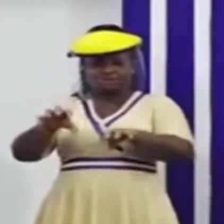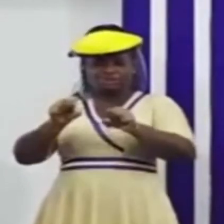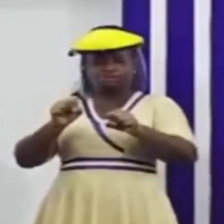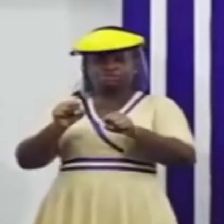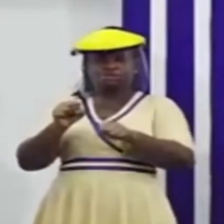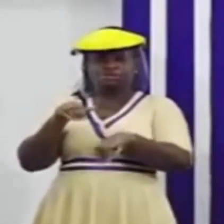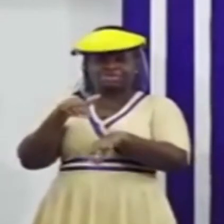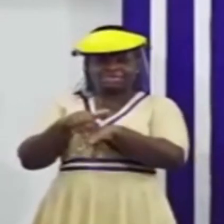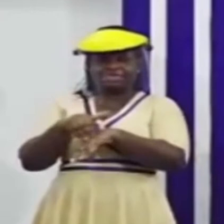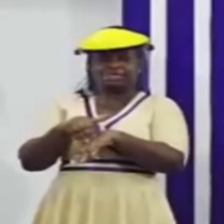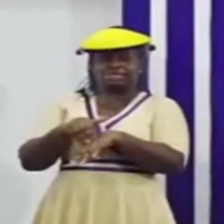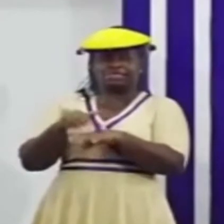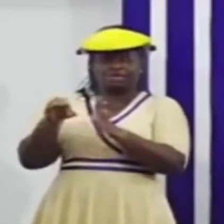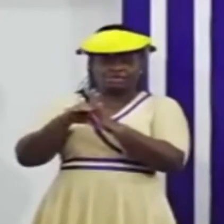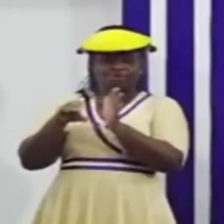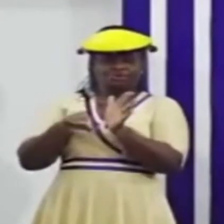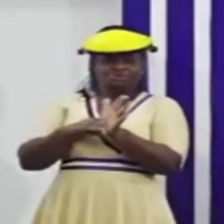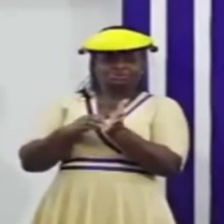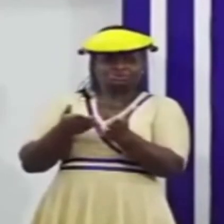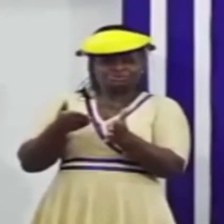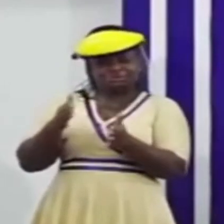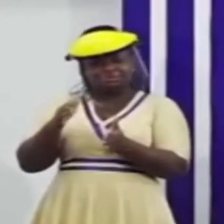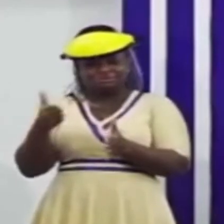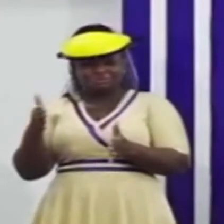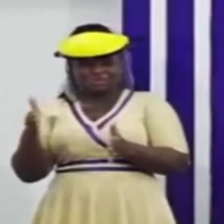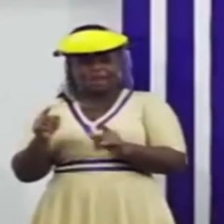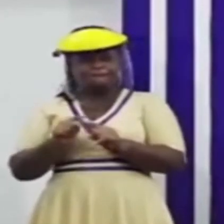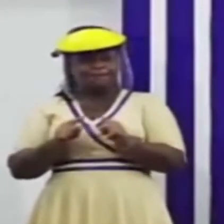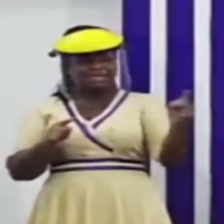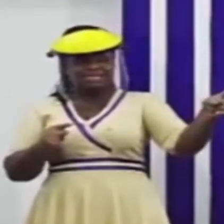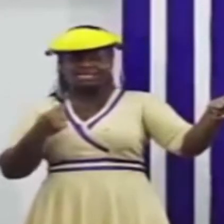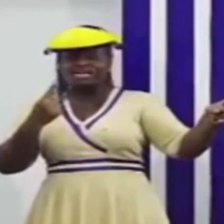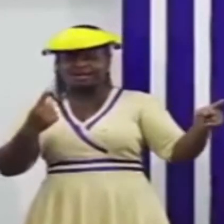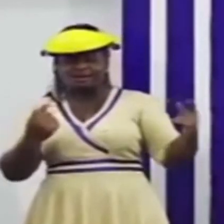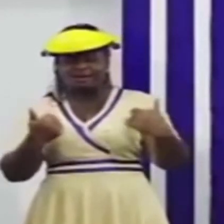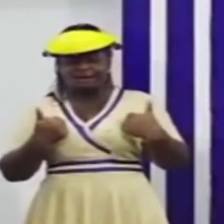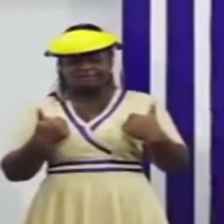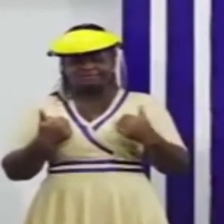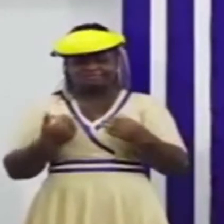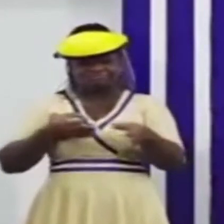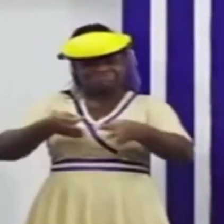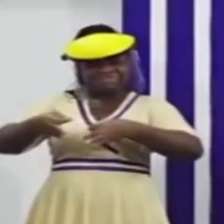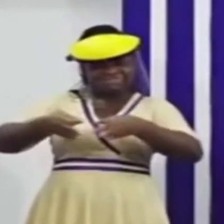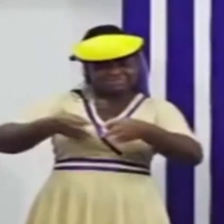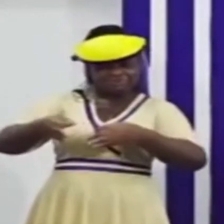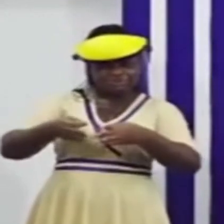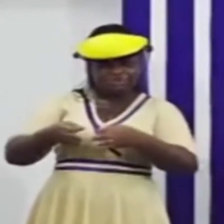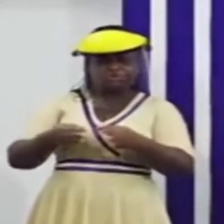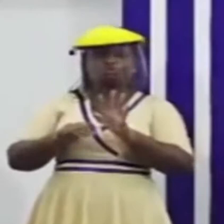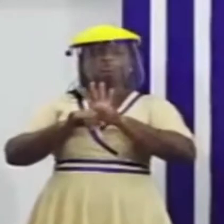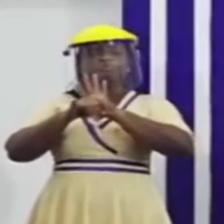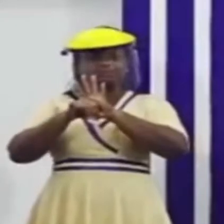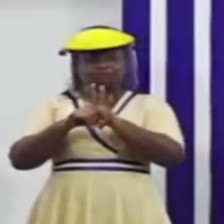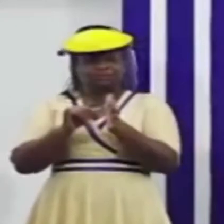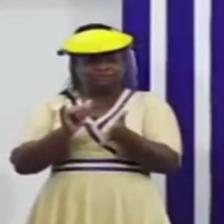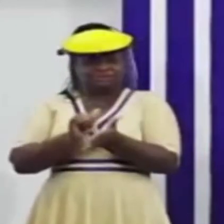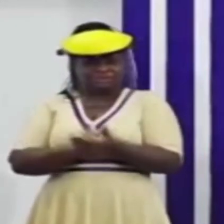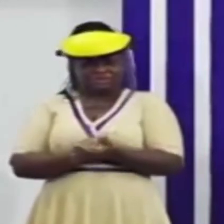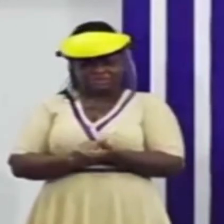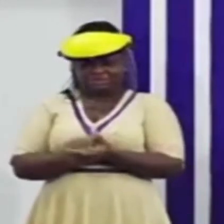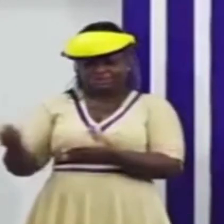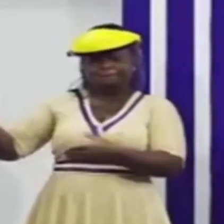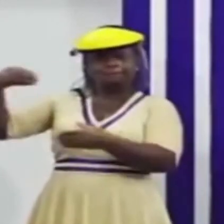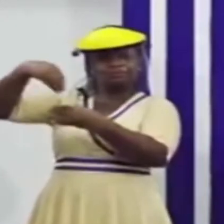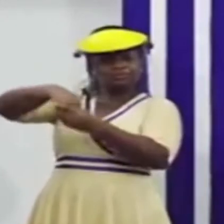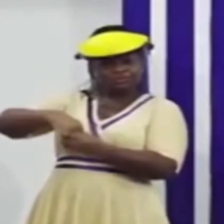1 in position of restrictions. So we have given it a passive interpretation to indicate that the inclusion